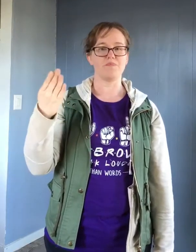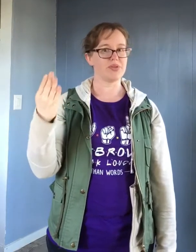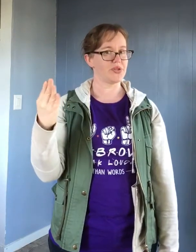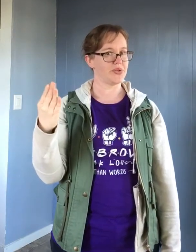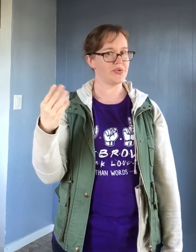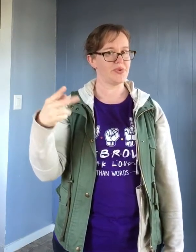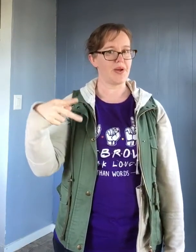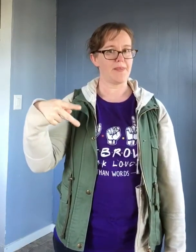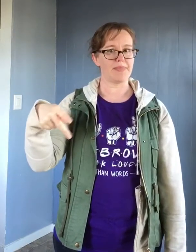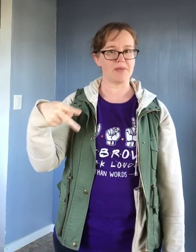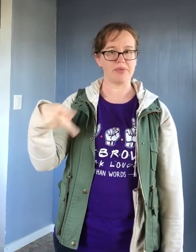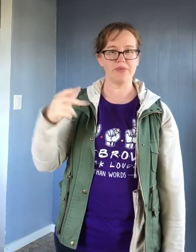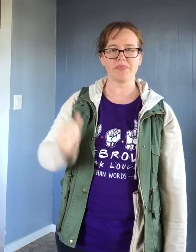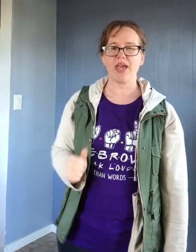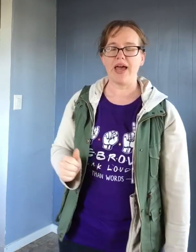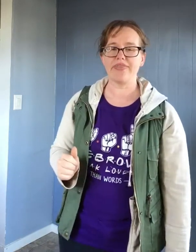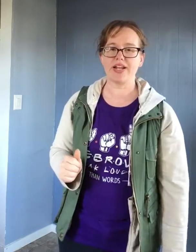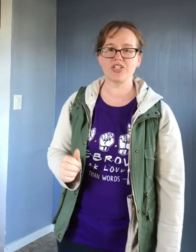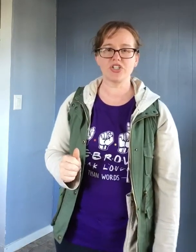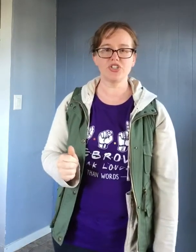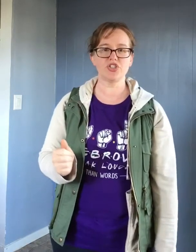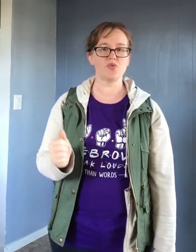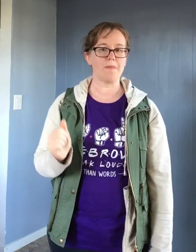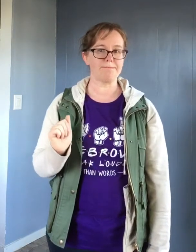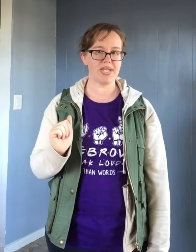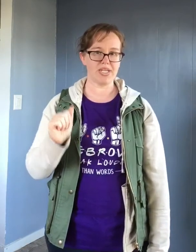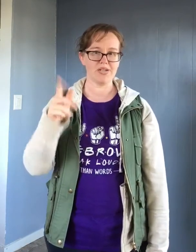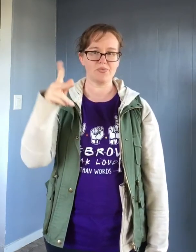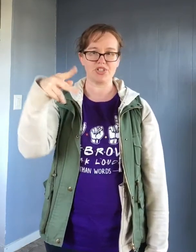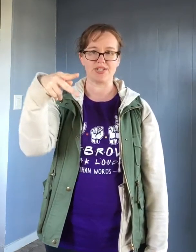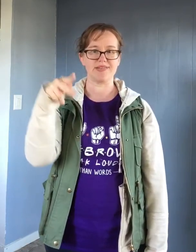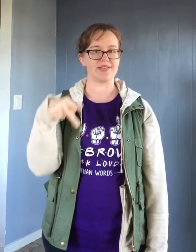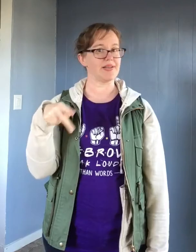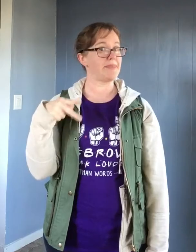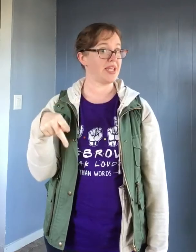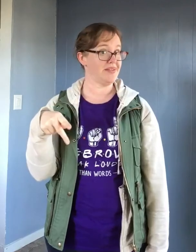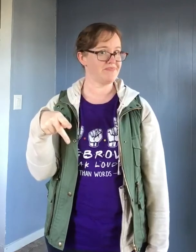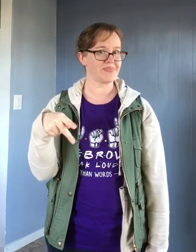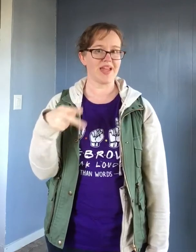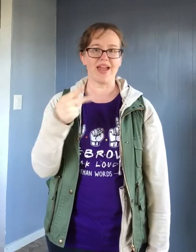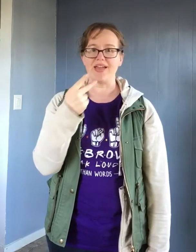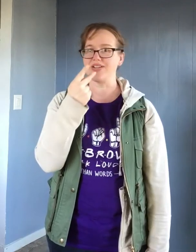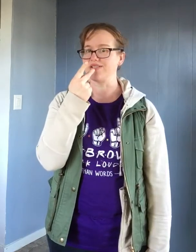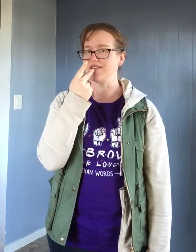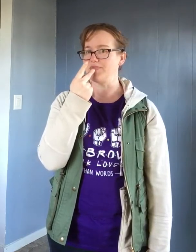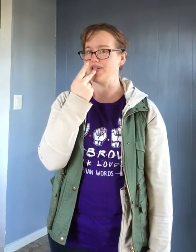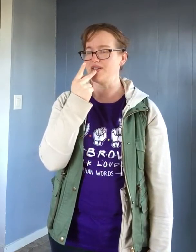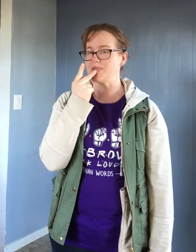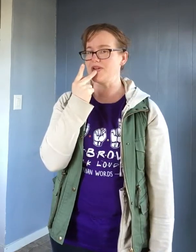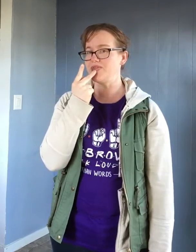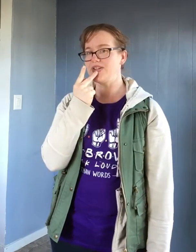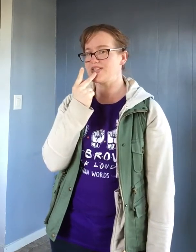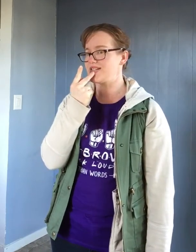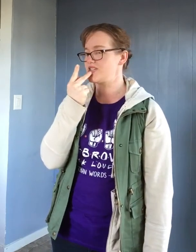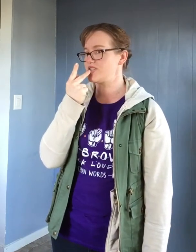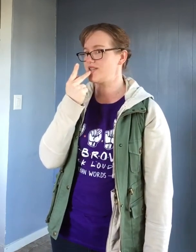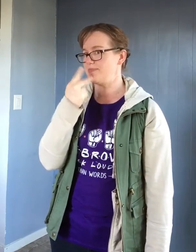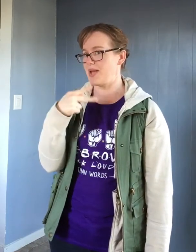Blue. Purple. And then I showed you pink. Which is still a P. And then it's going to be your middle finger touches your lip.